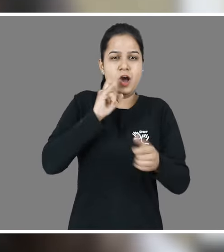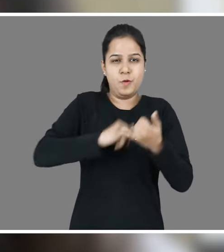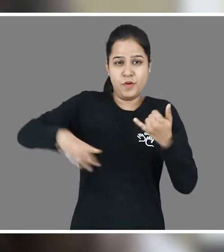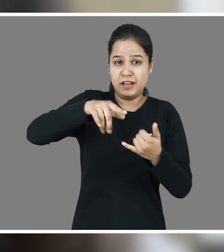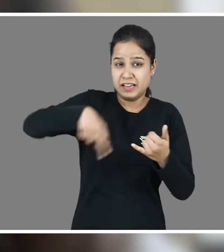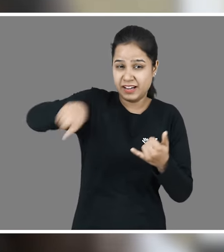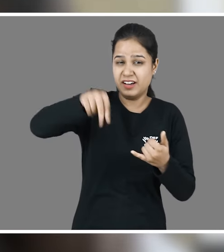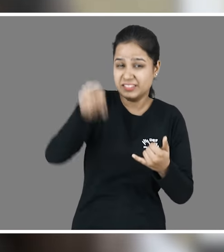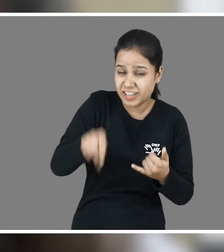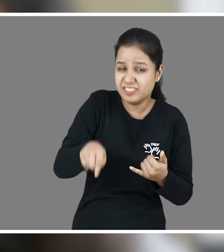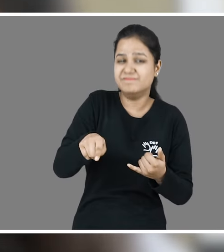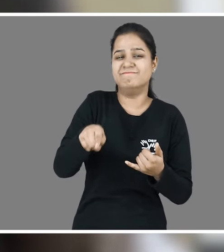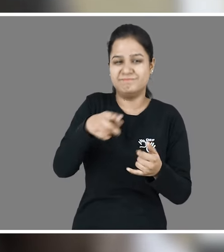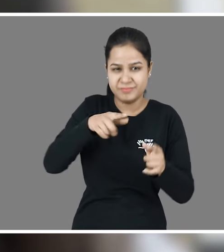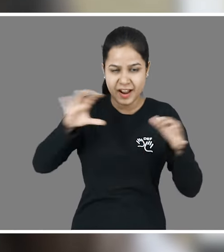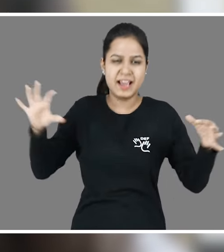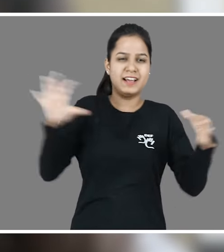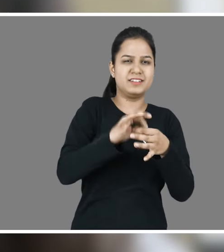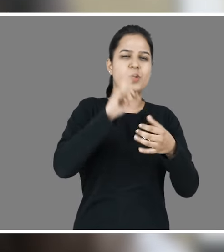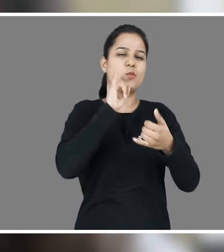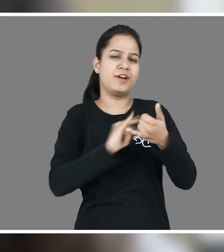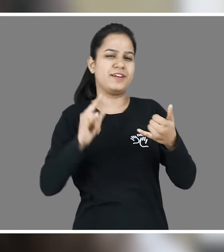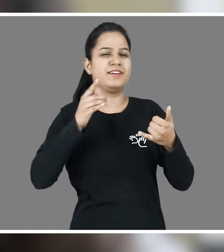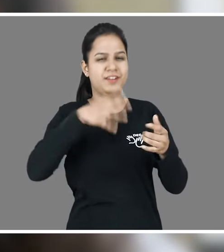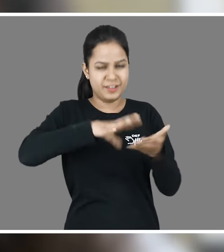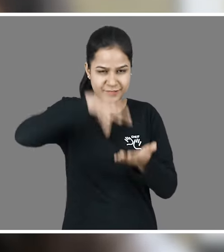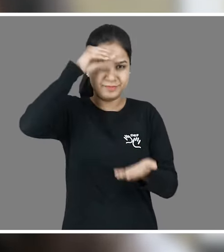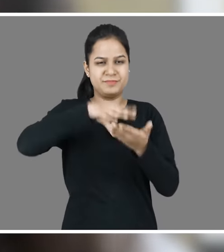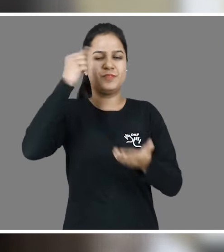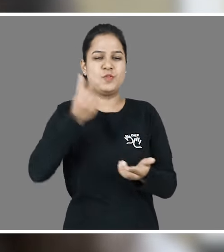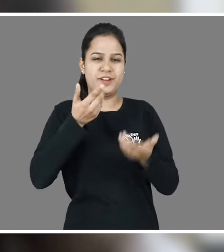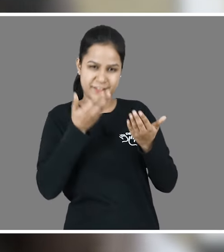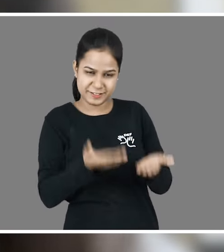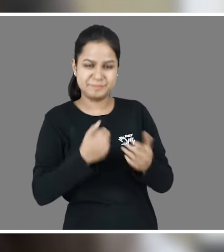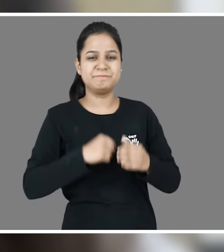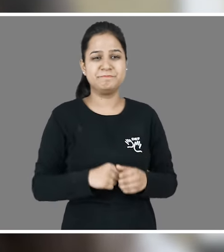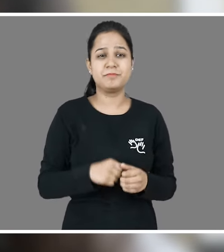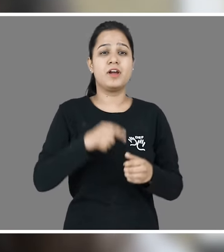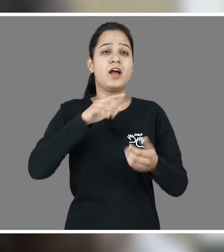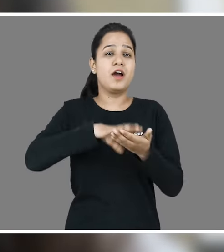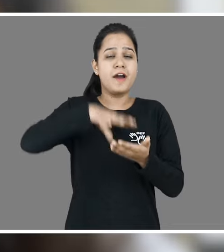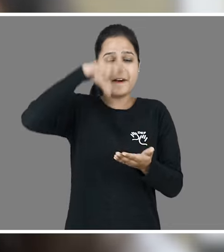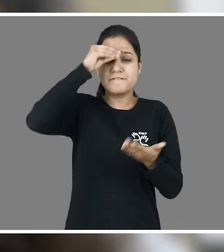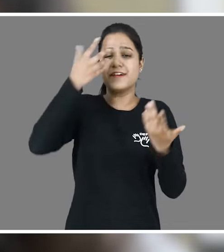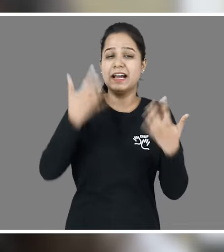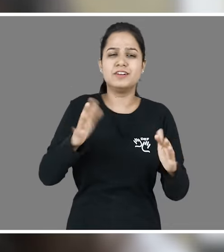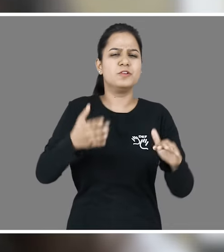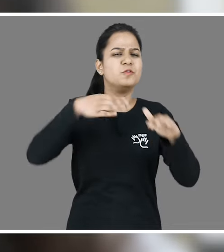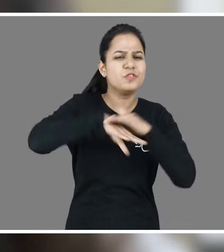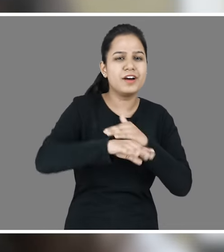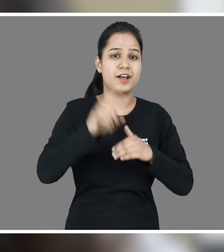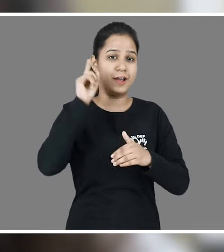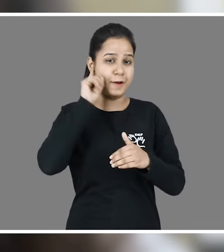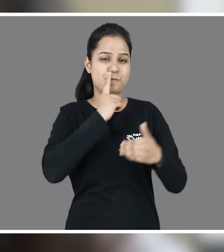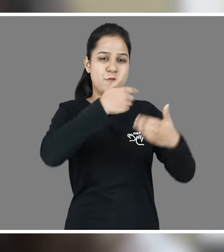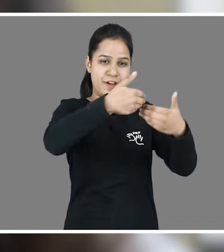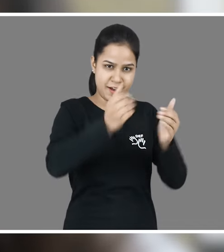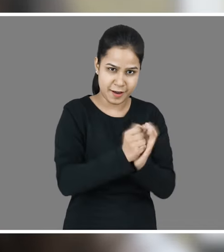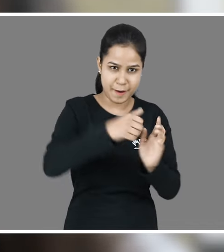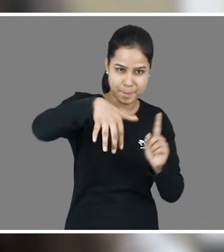them and it opened my eyes during this whole month that, you know, what are the things that they